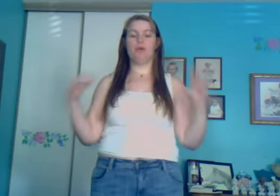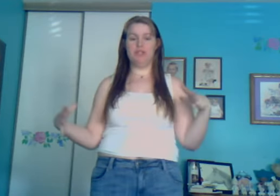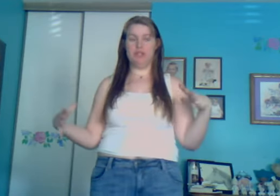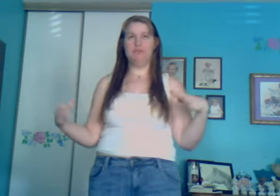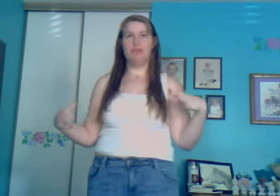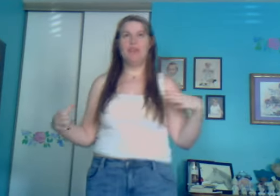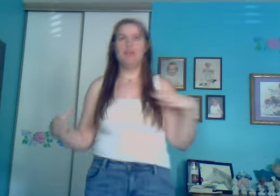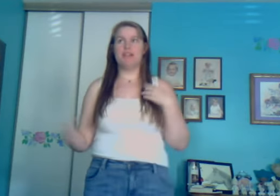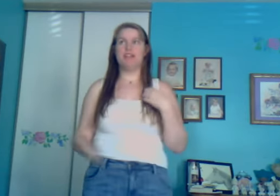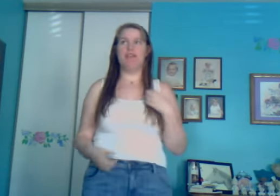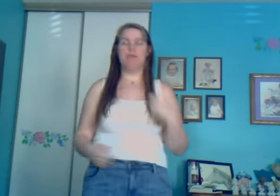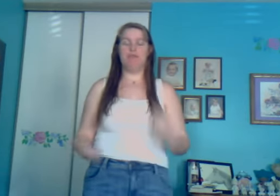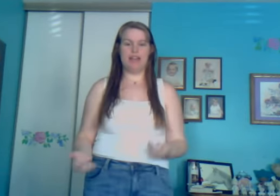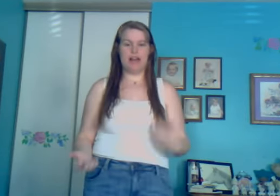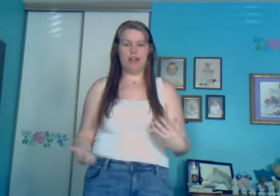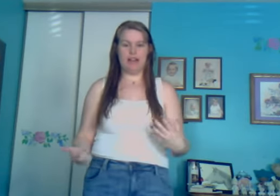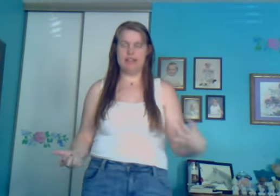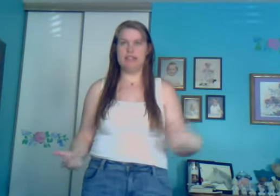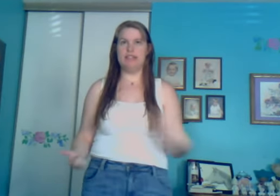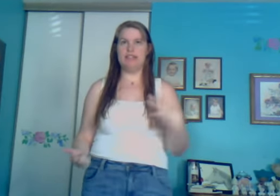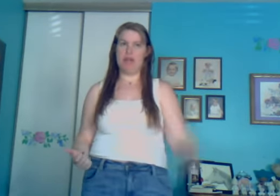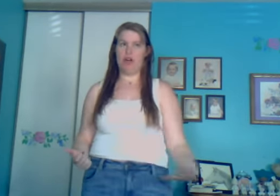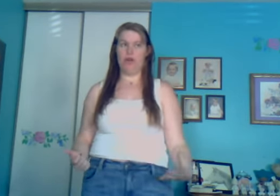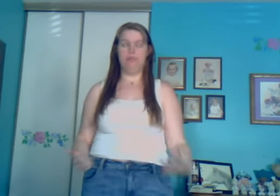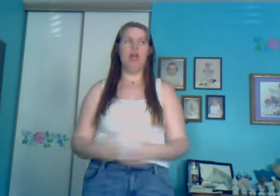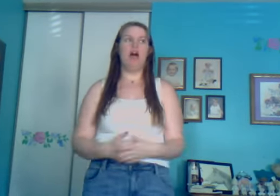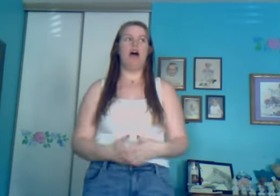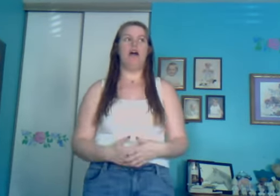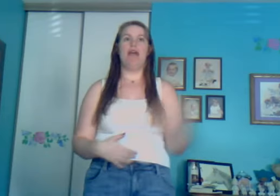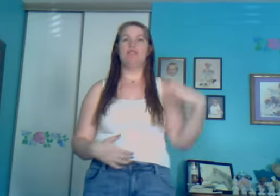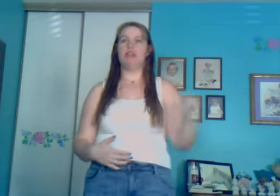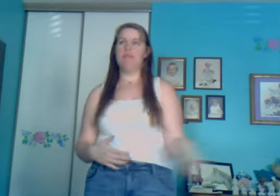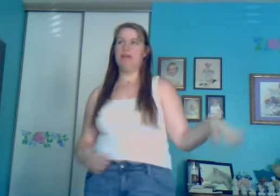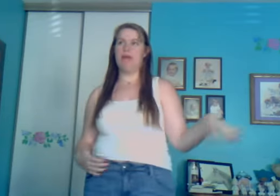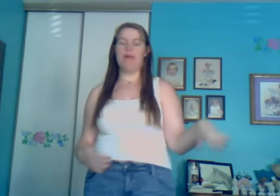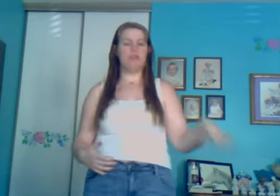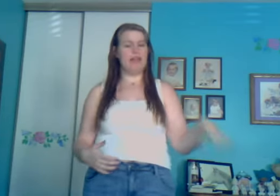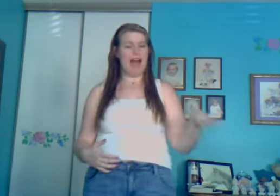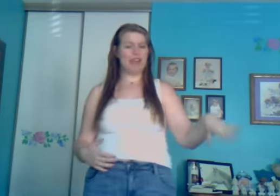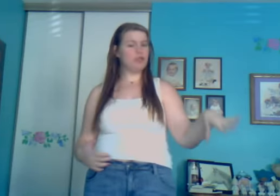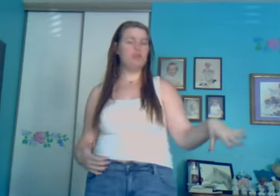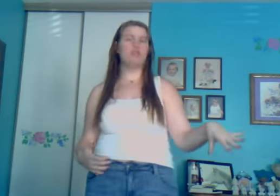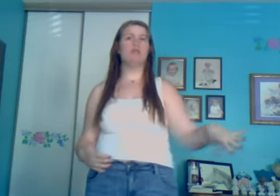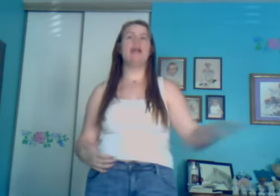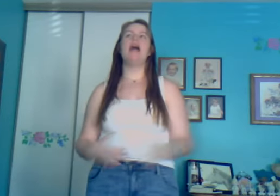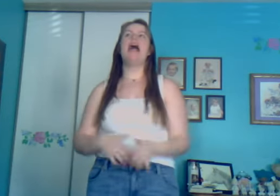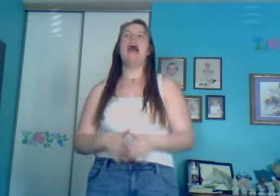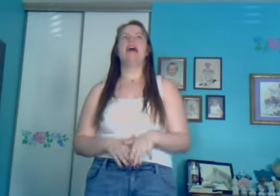2, because I've been playing that a lot lately since I've been home. I've started playing my way through the actual story, and